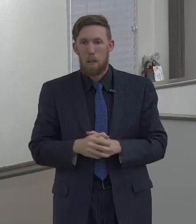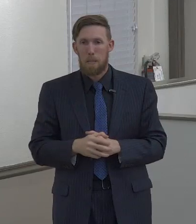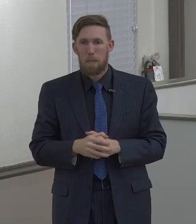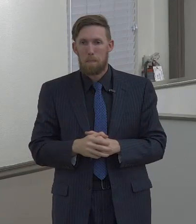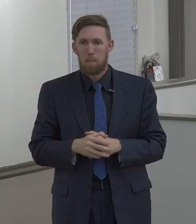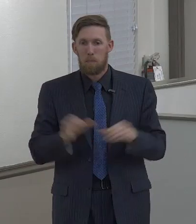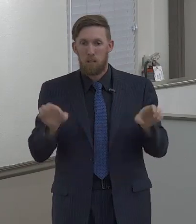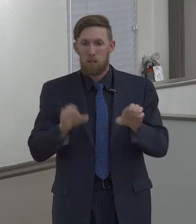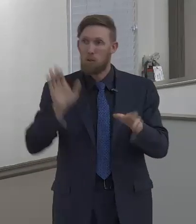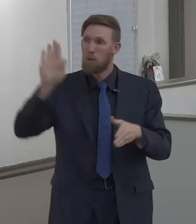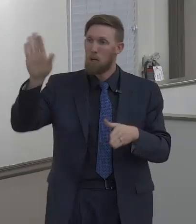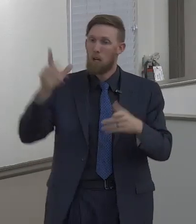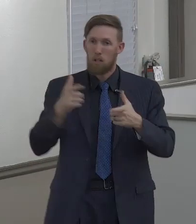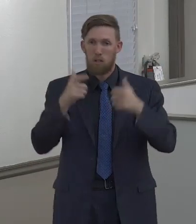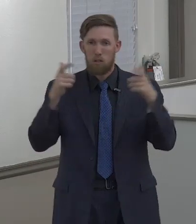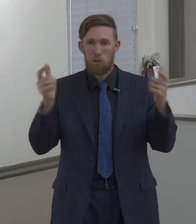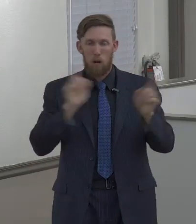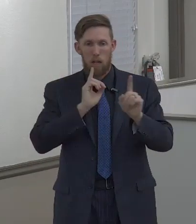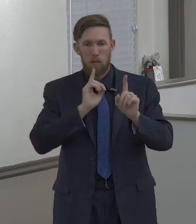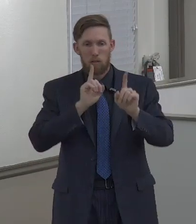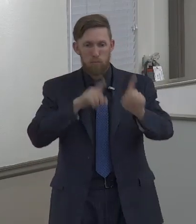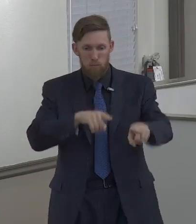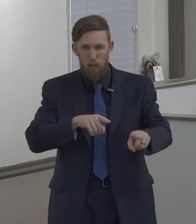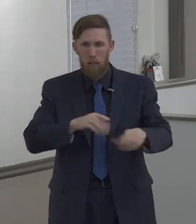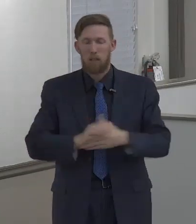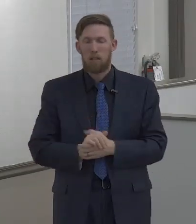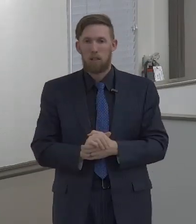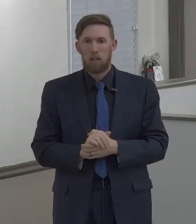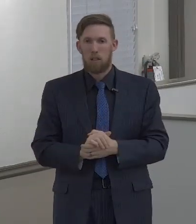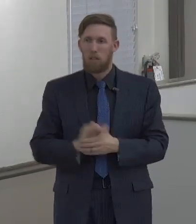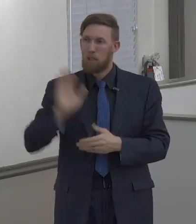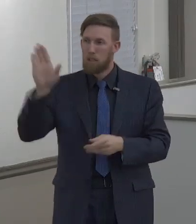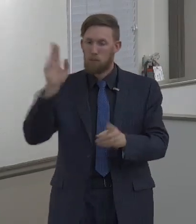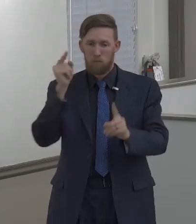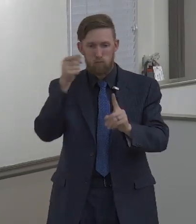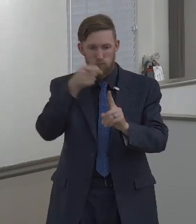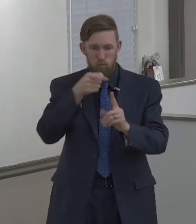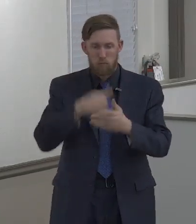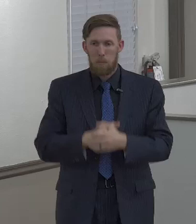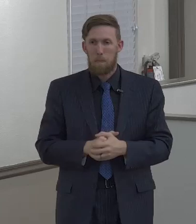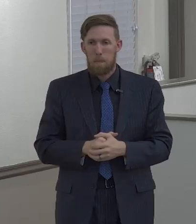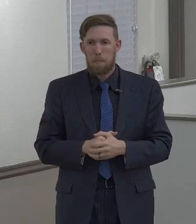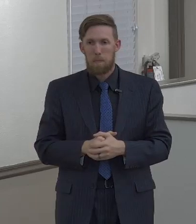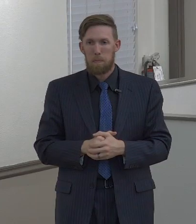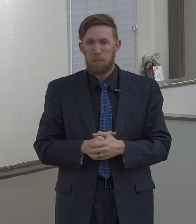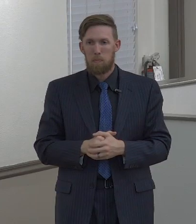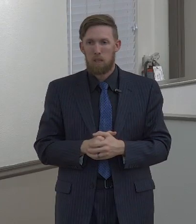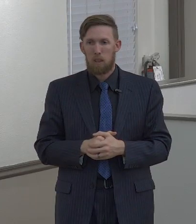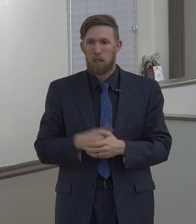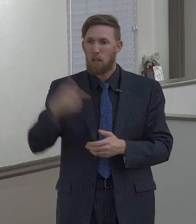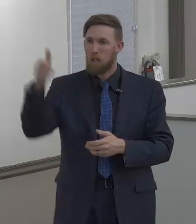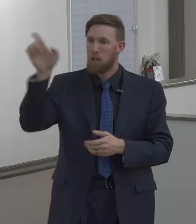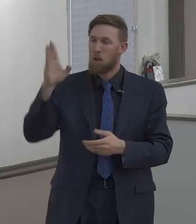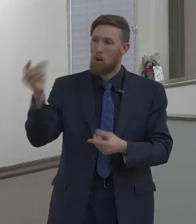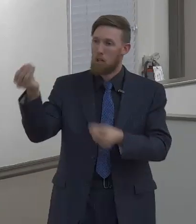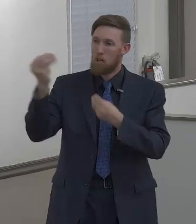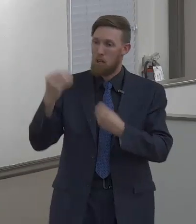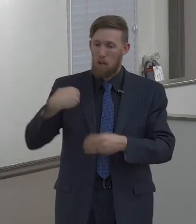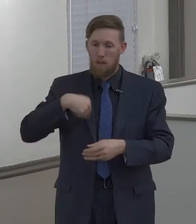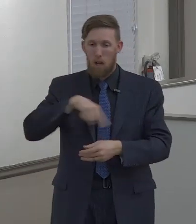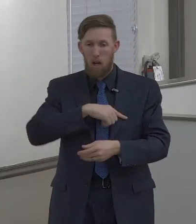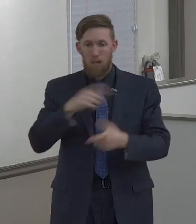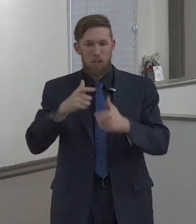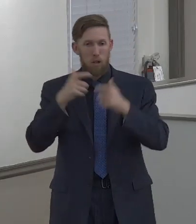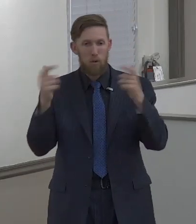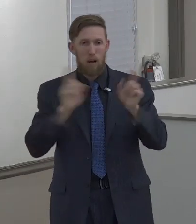New Testament church to accomplish all that he's doing. It is the church that God gave the Great